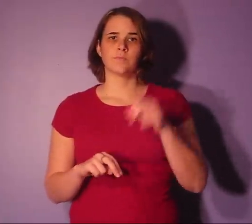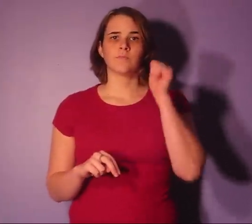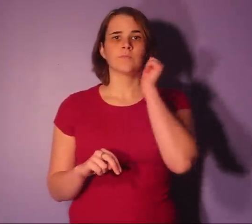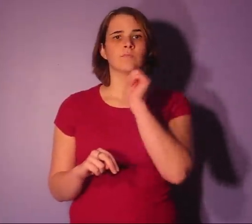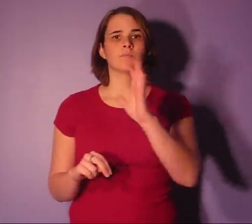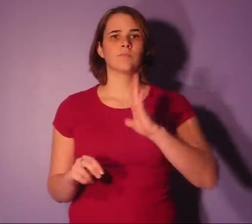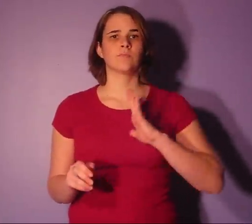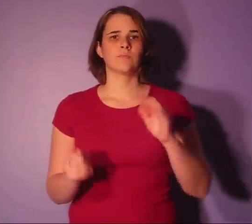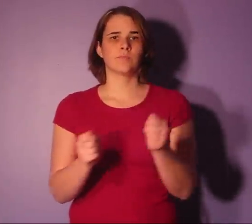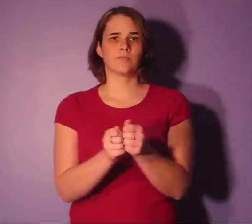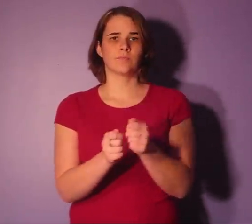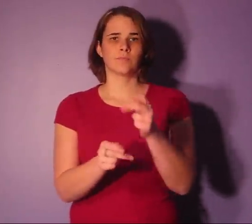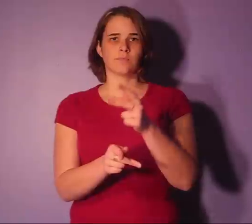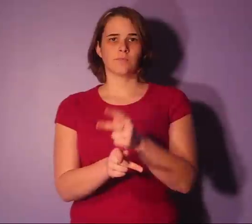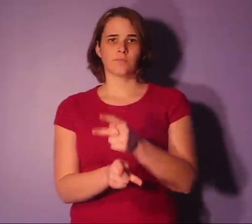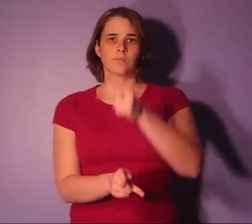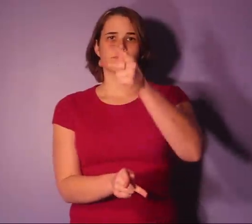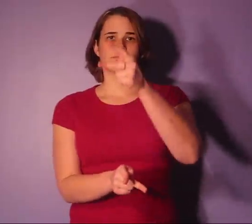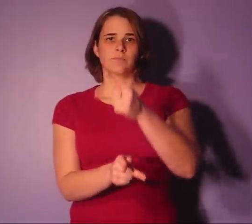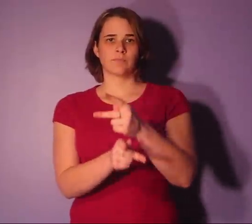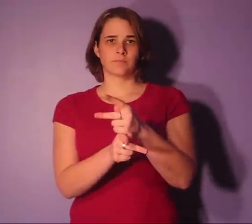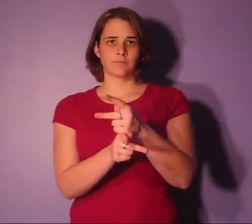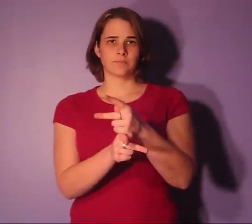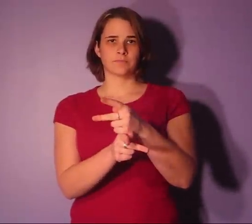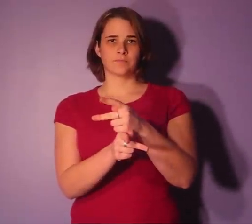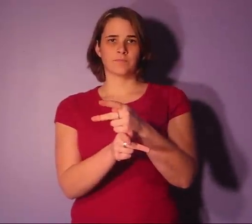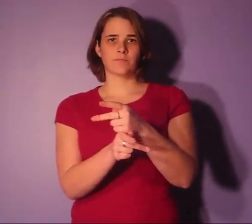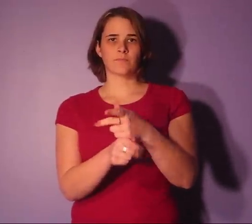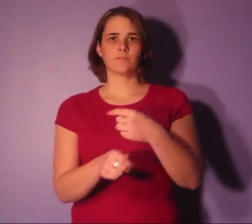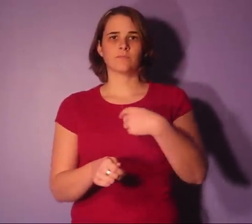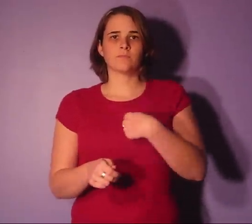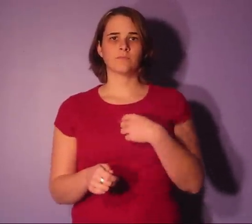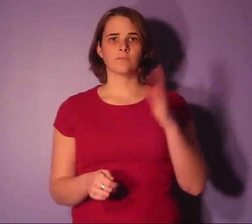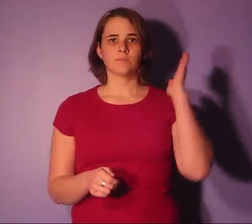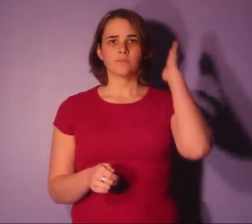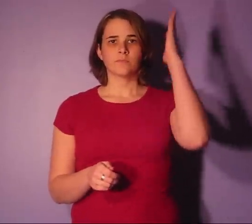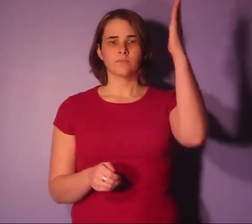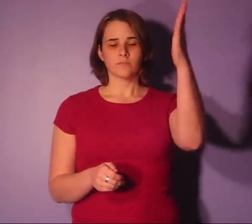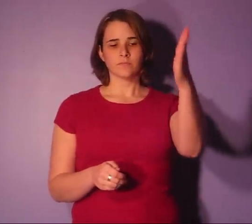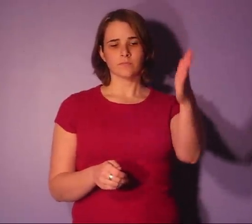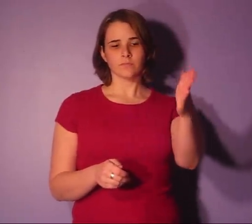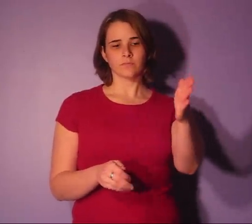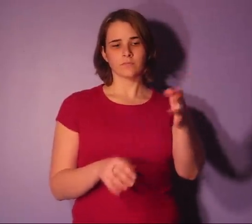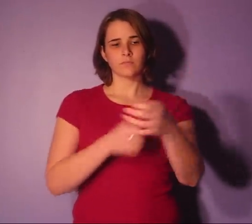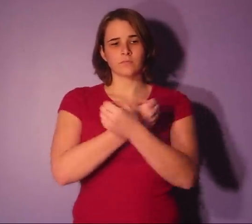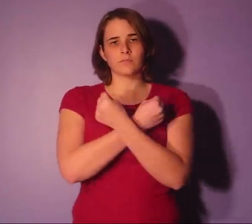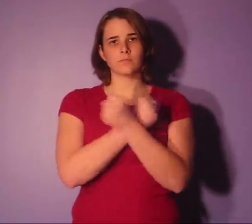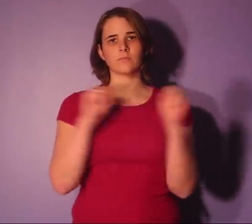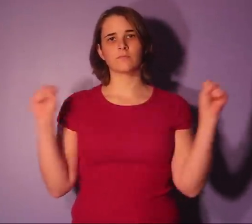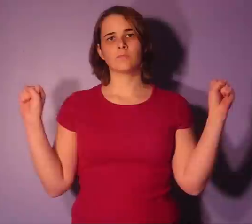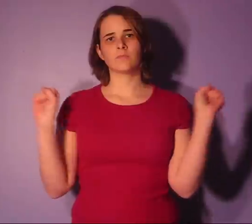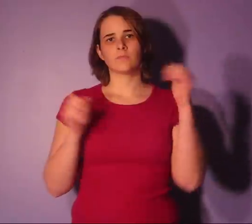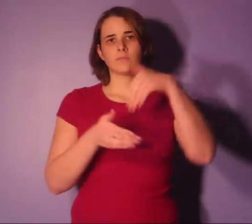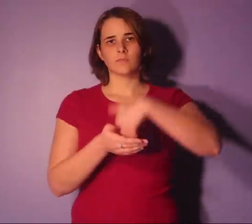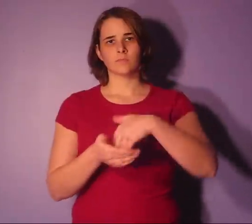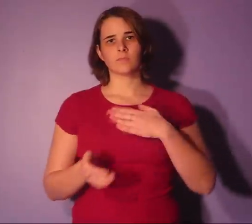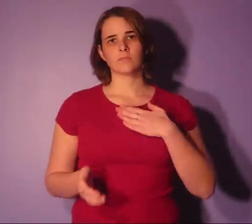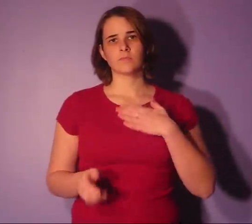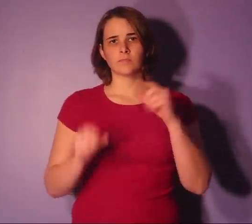woman with a parasol I will be safe in my